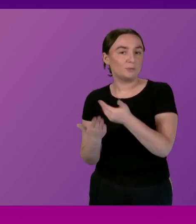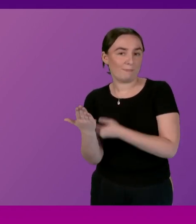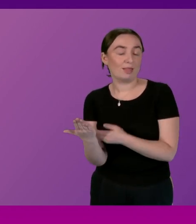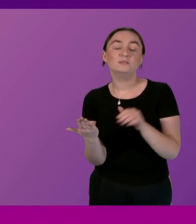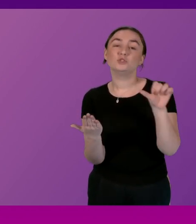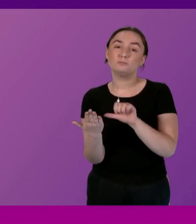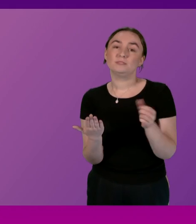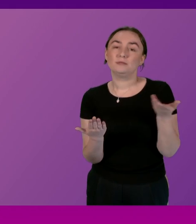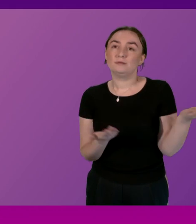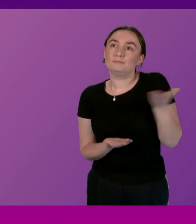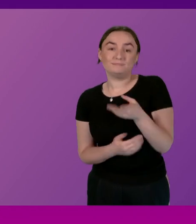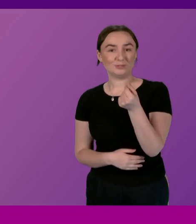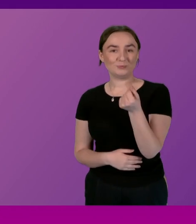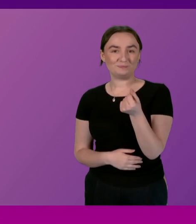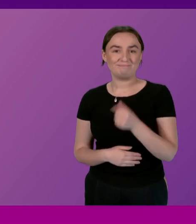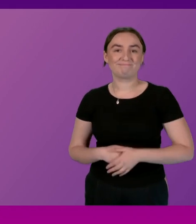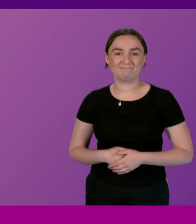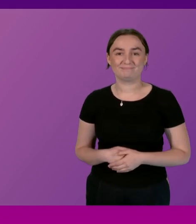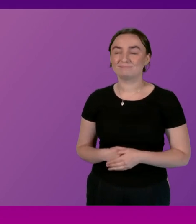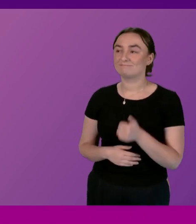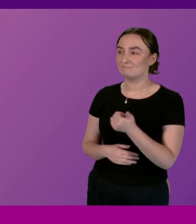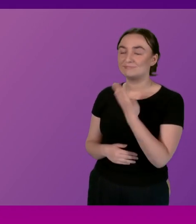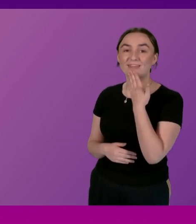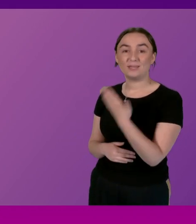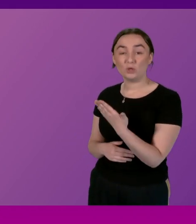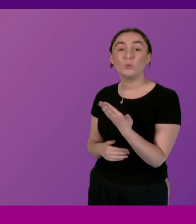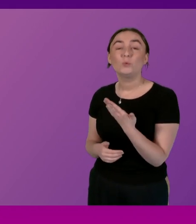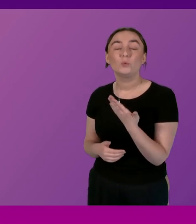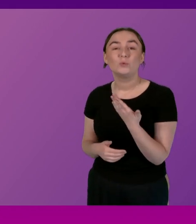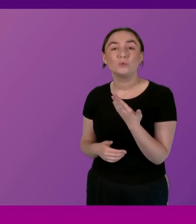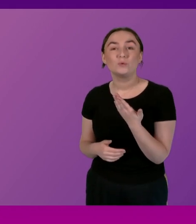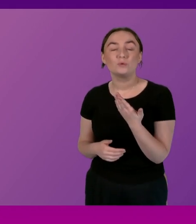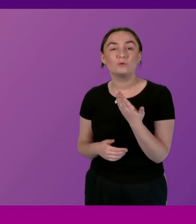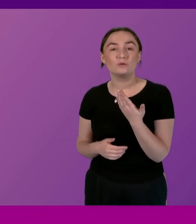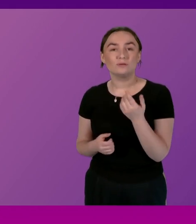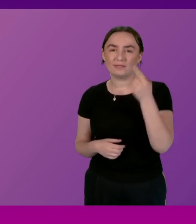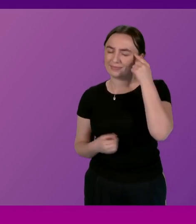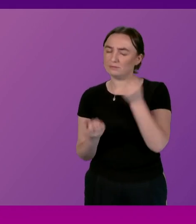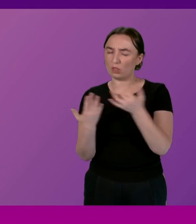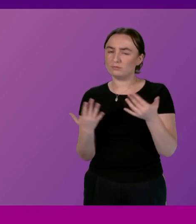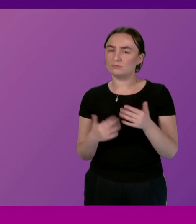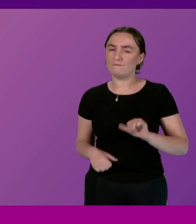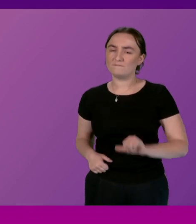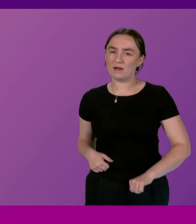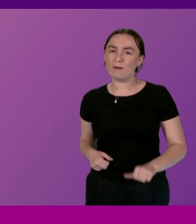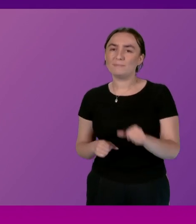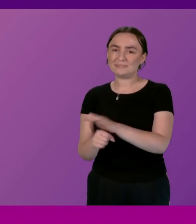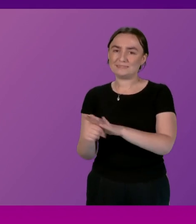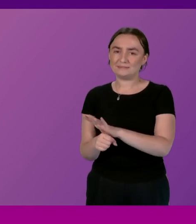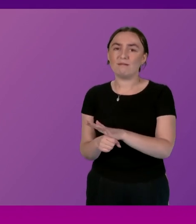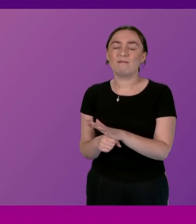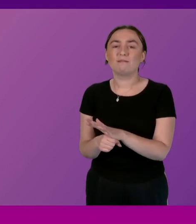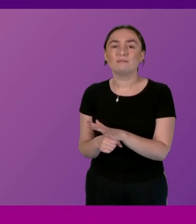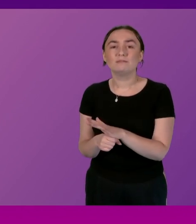come forward imminently thank you I think a lot of the agricultural sector will take exception to the word